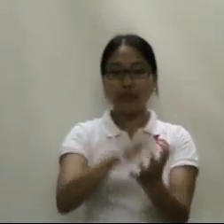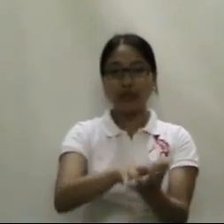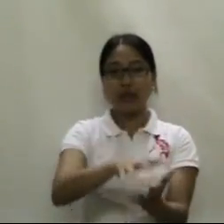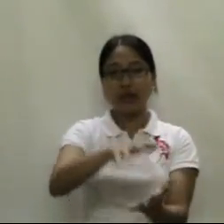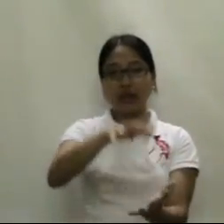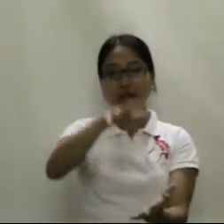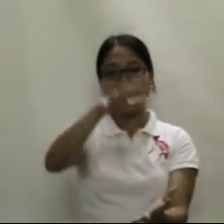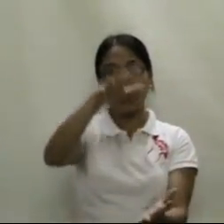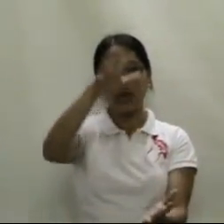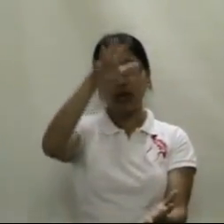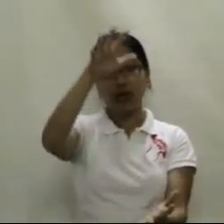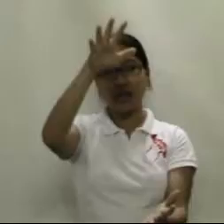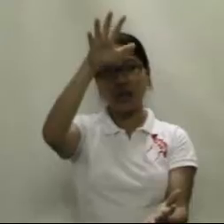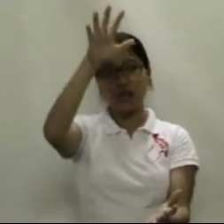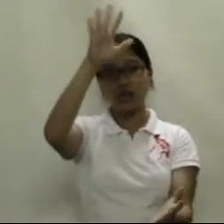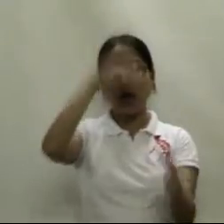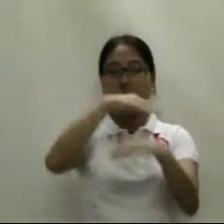is to